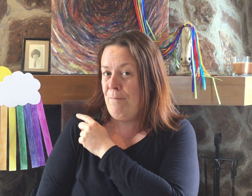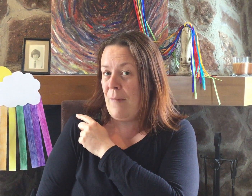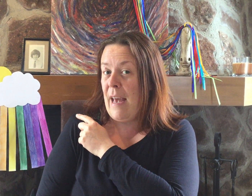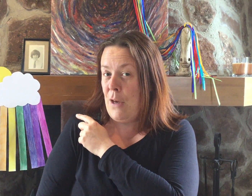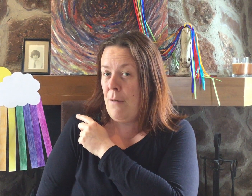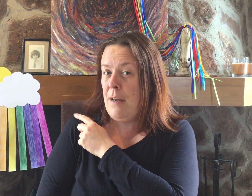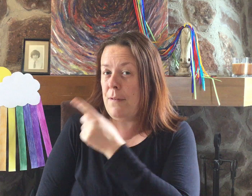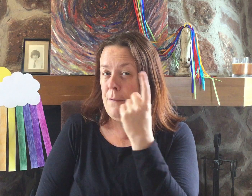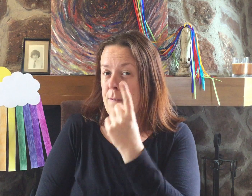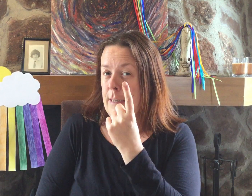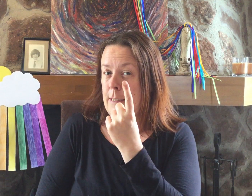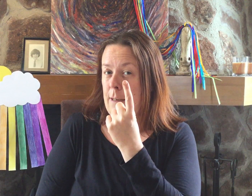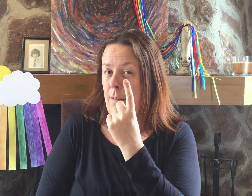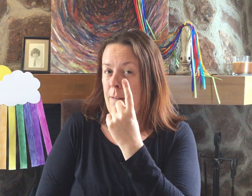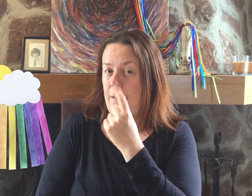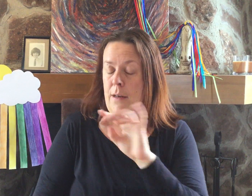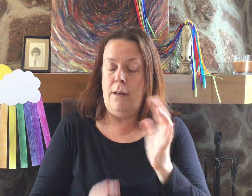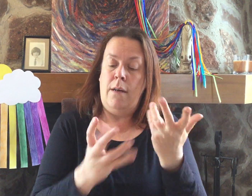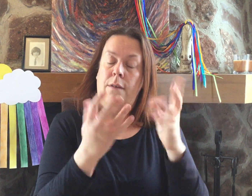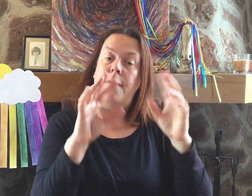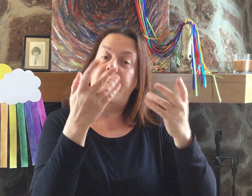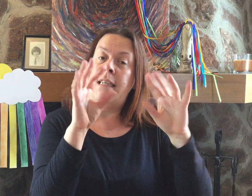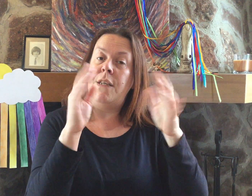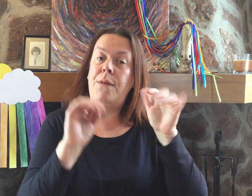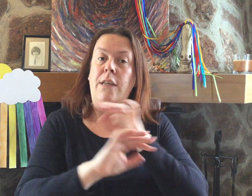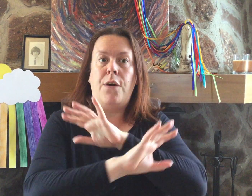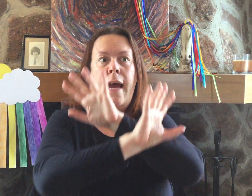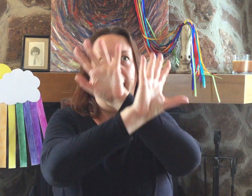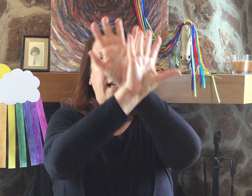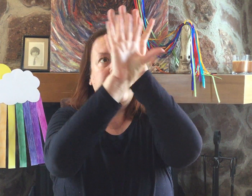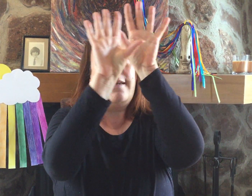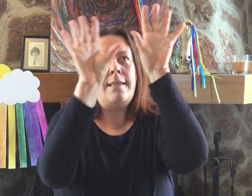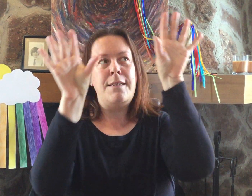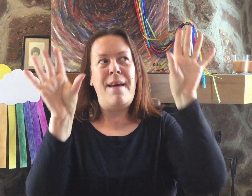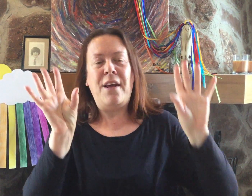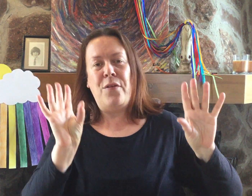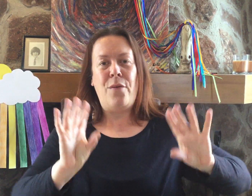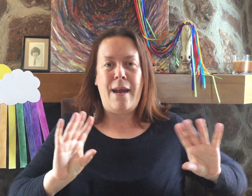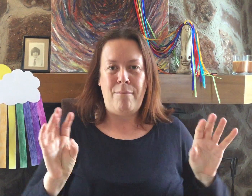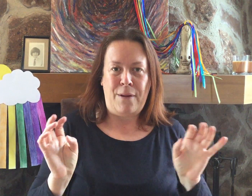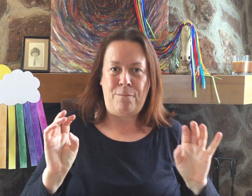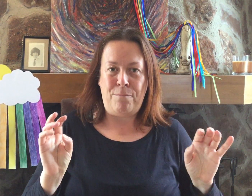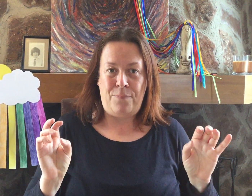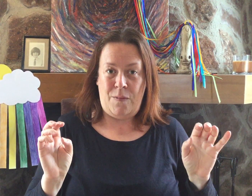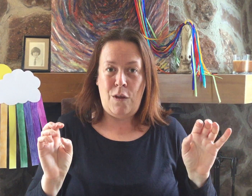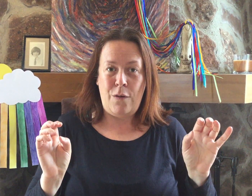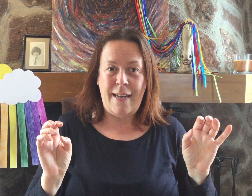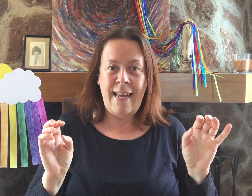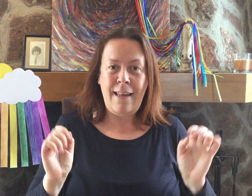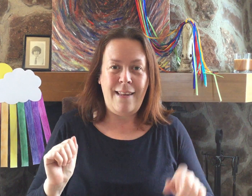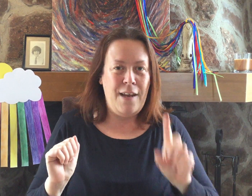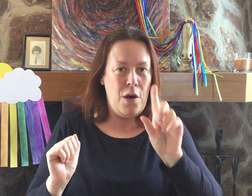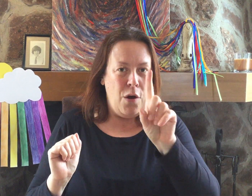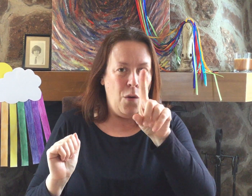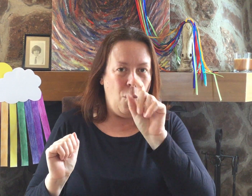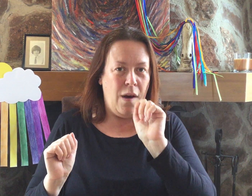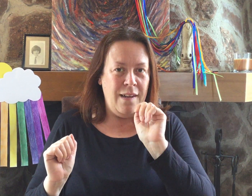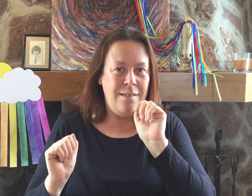Are you ready for the first song? For this you need your hands to make the rainbow. Ready? One,